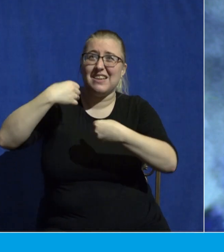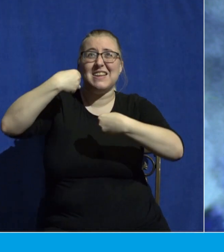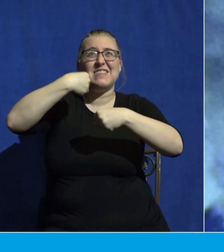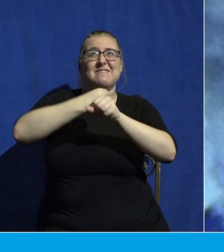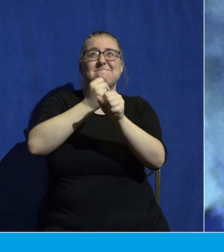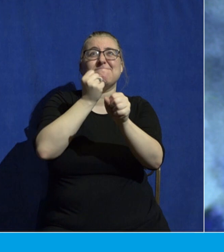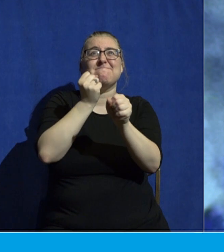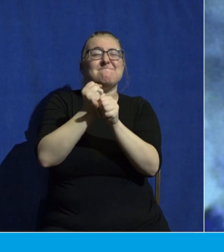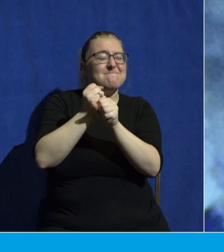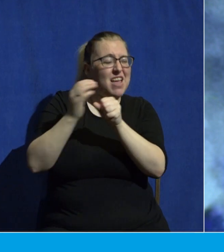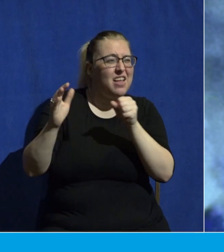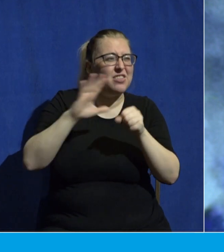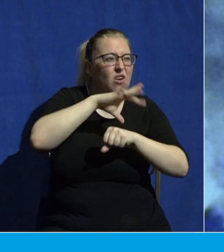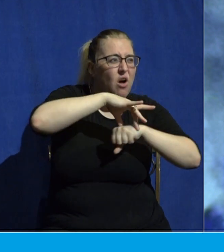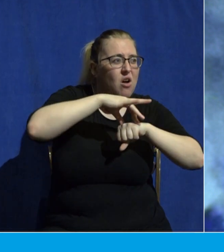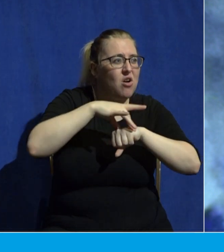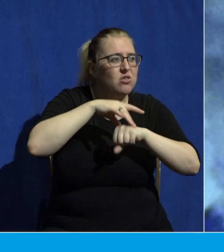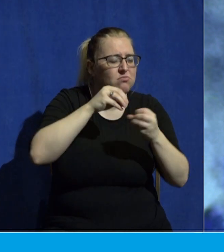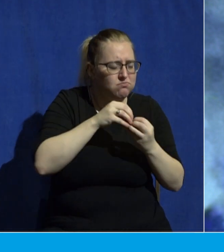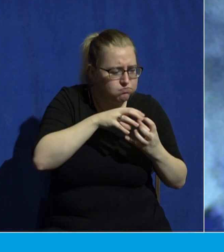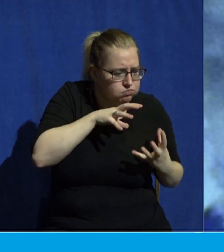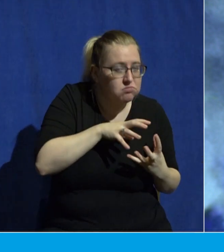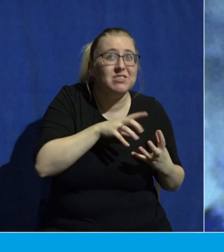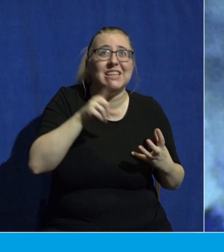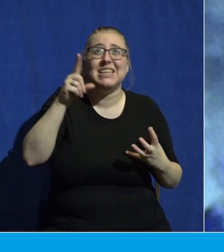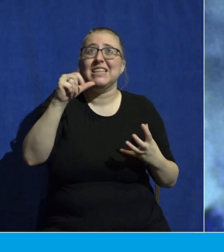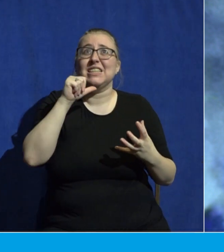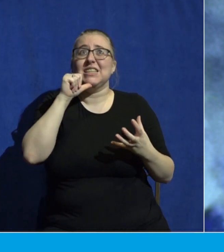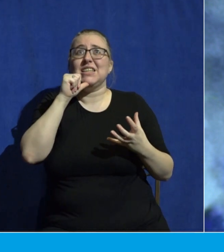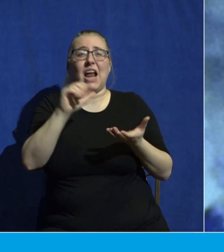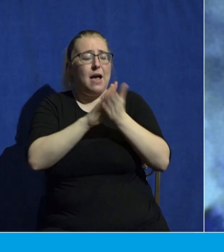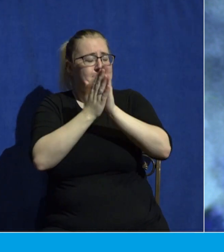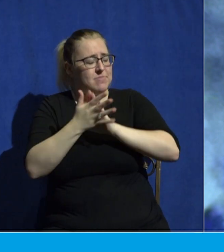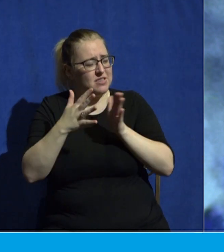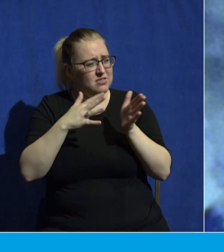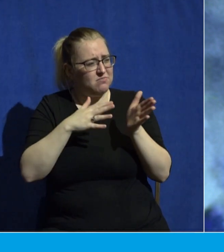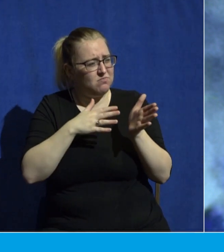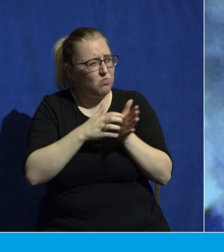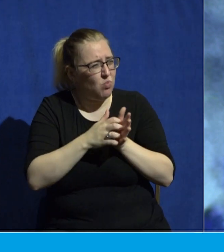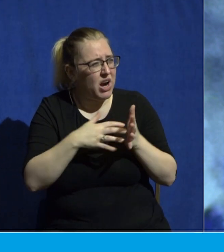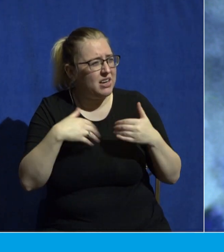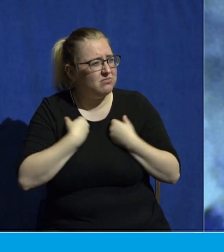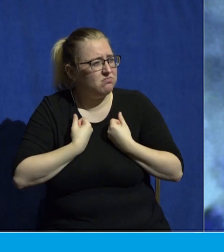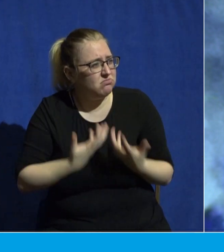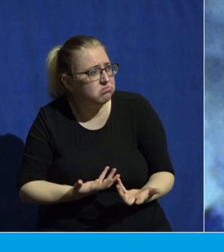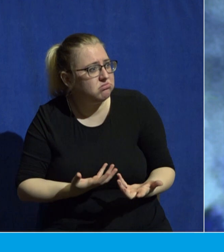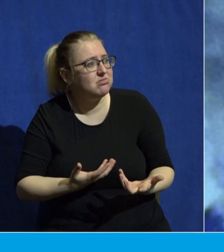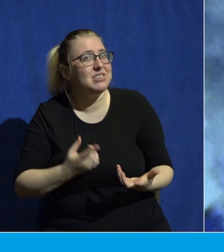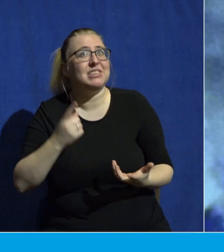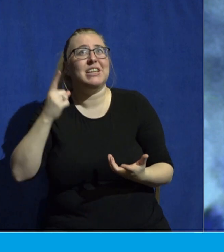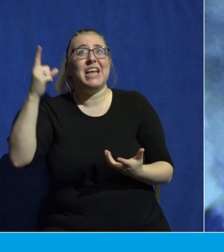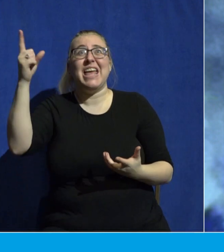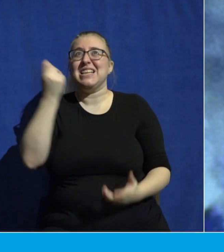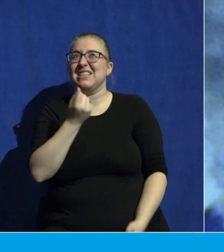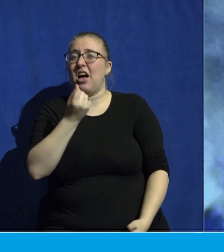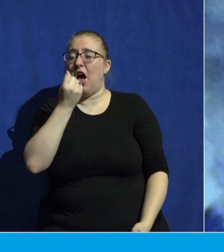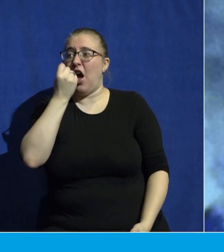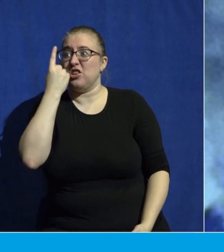earth. He does not faint or grow weary. His understanding is unsearchable.